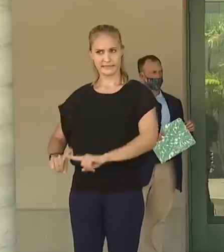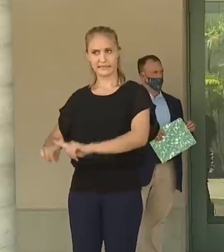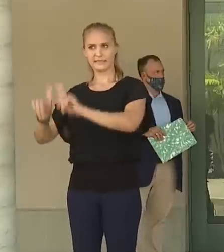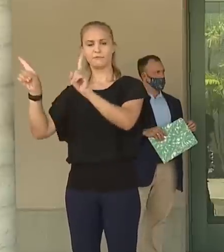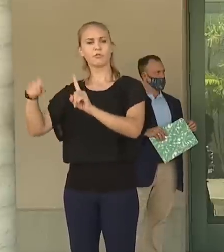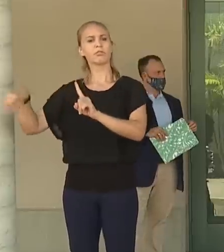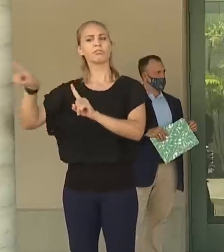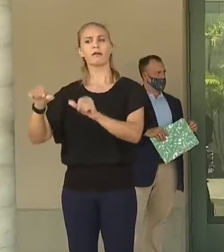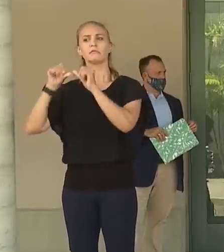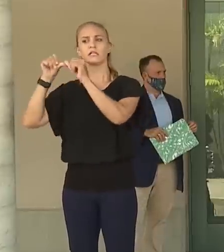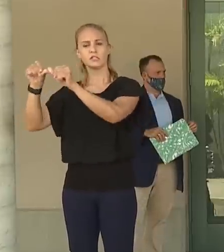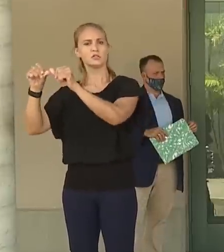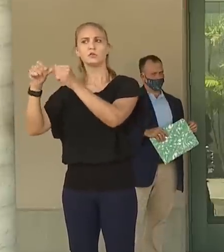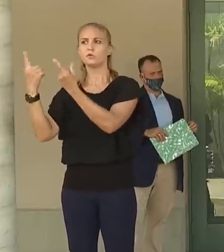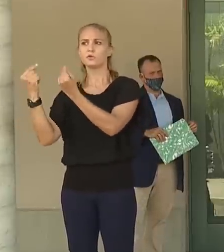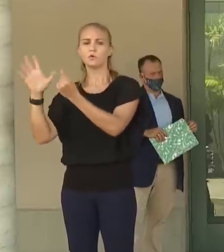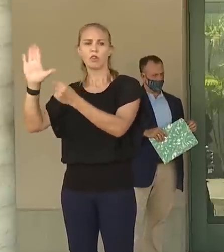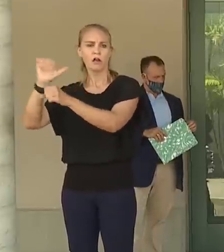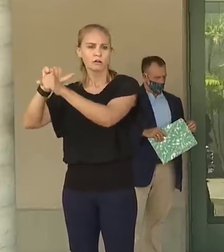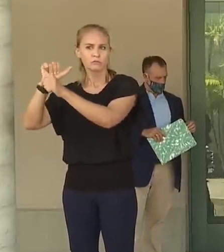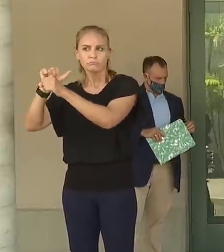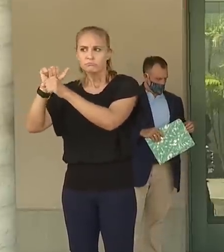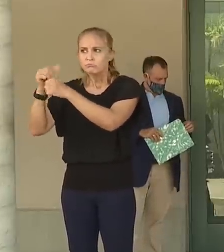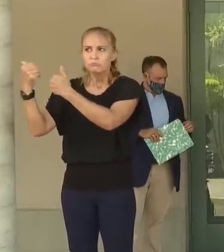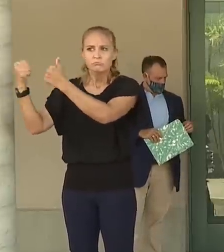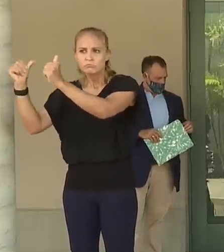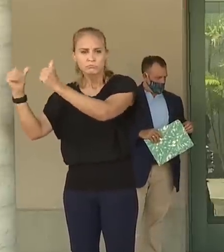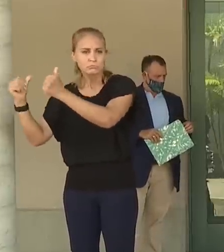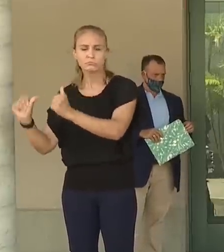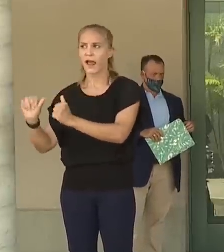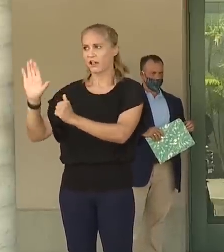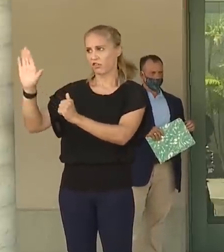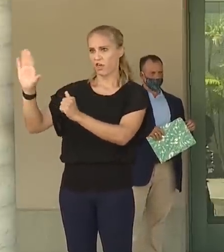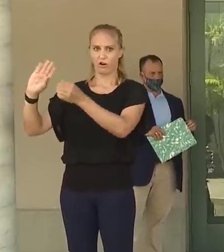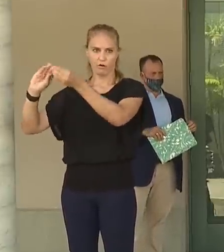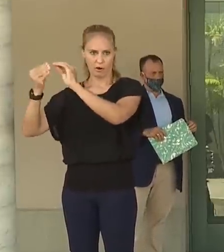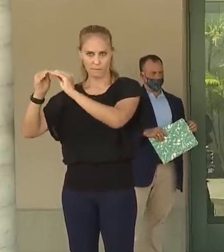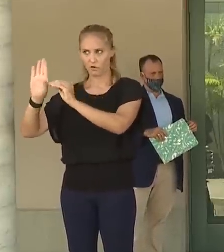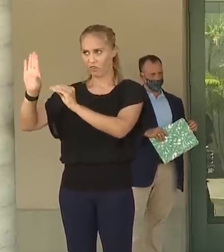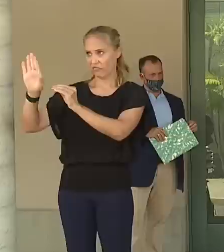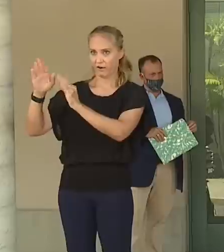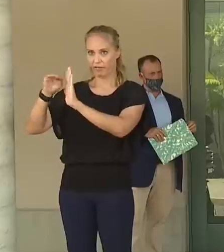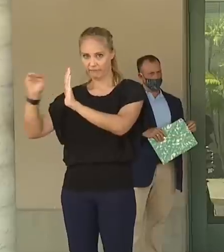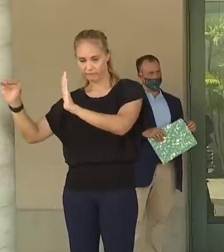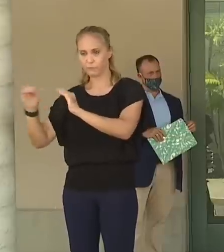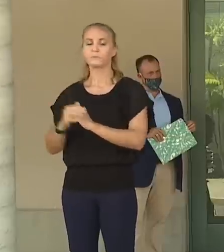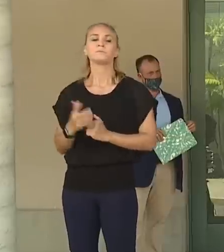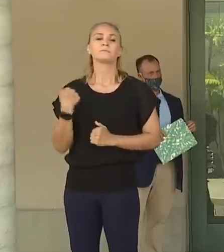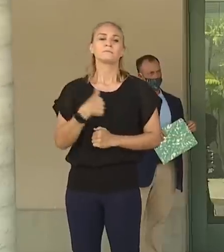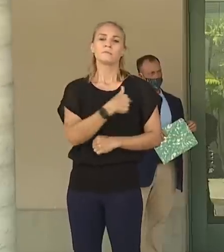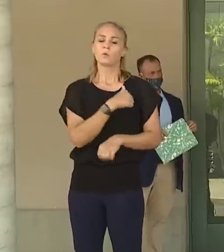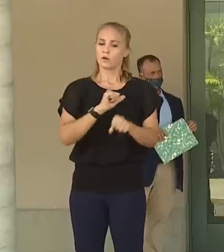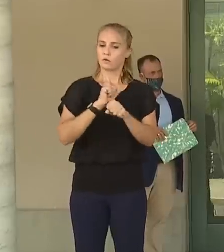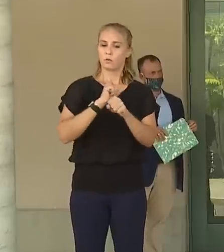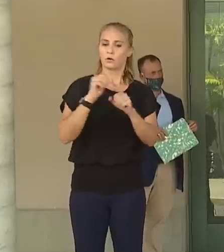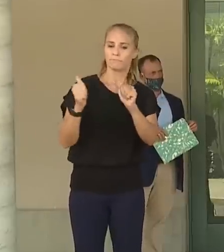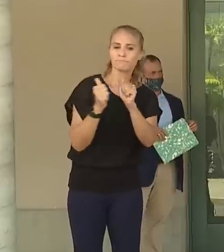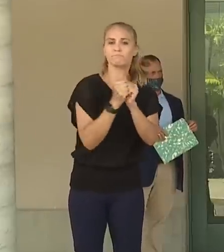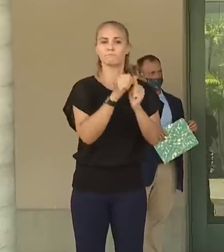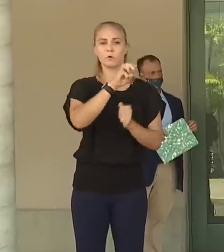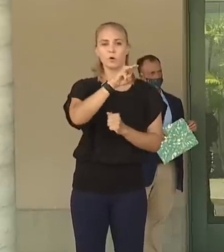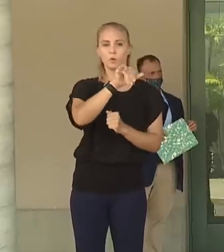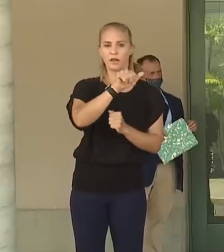continue with their efforts at the levels that they are at. We are working with the Mayor